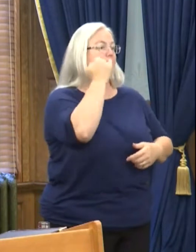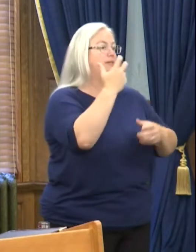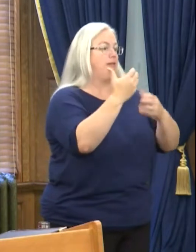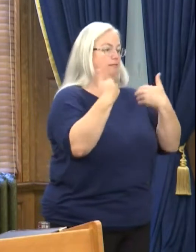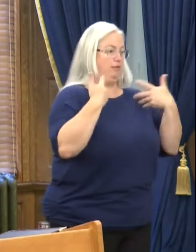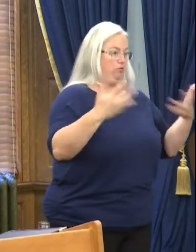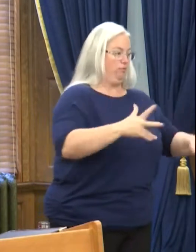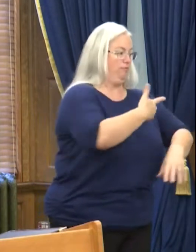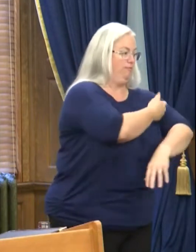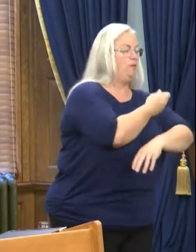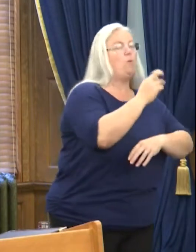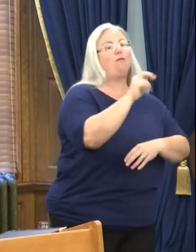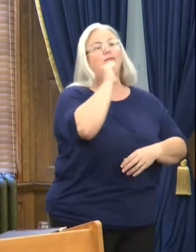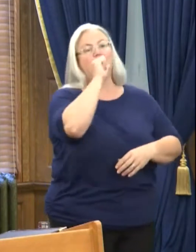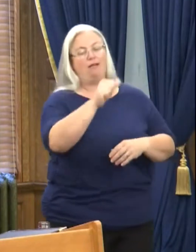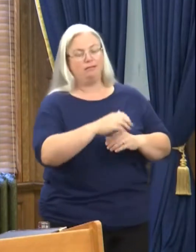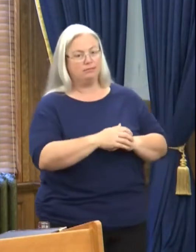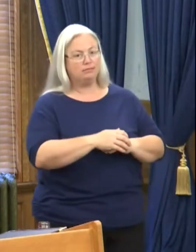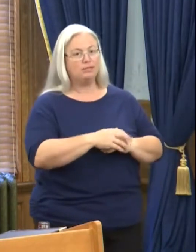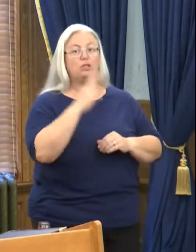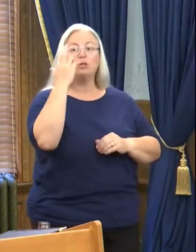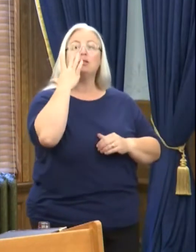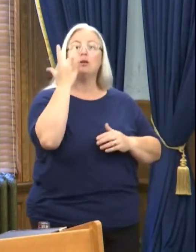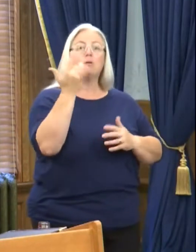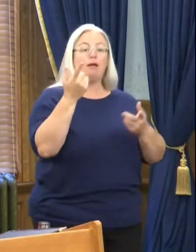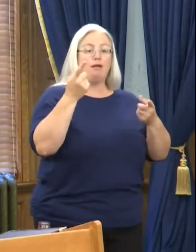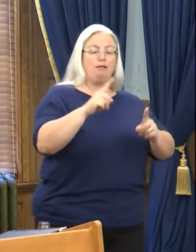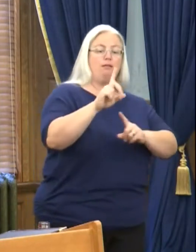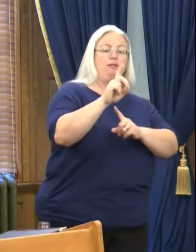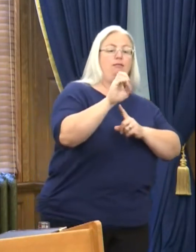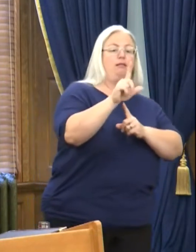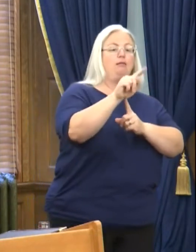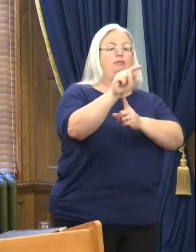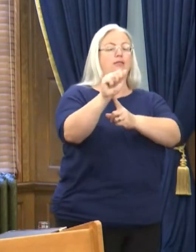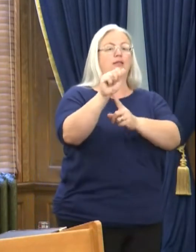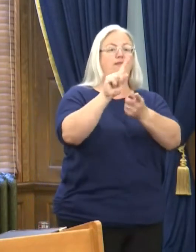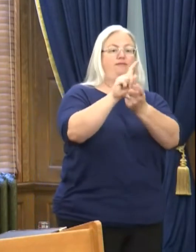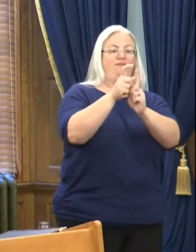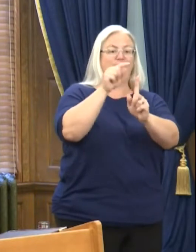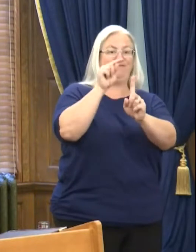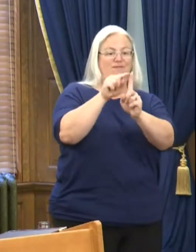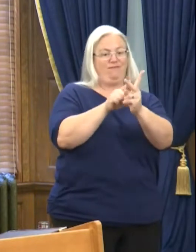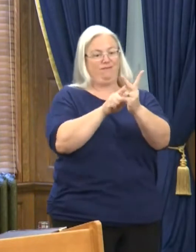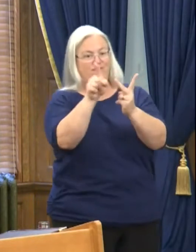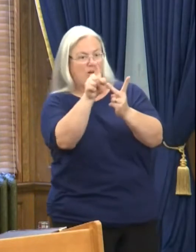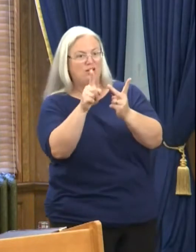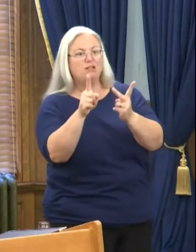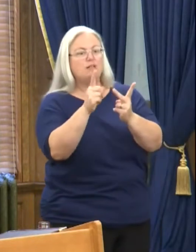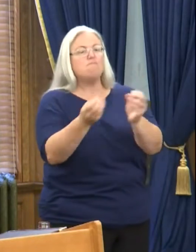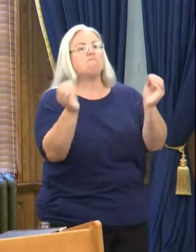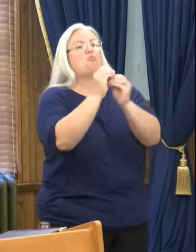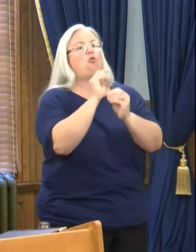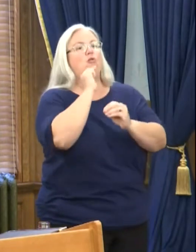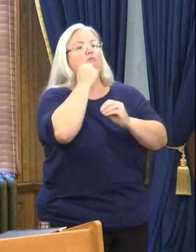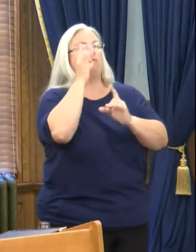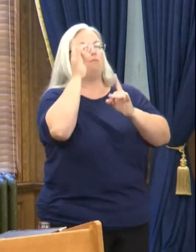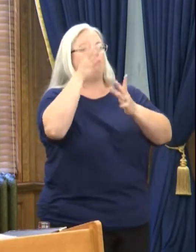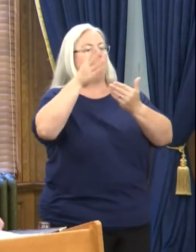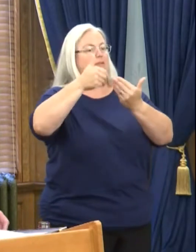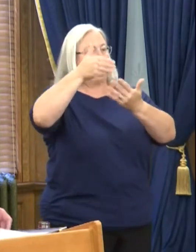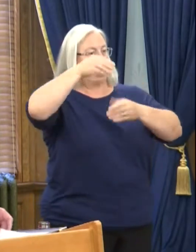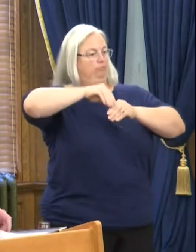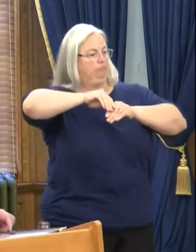not. This is happening because the Delta variant is significantly more contagious than previous